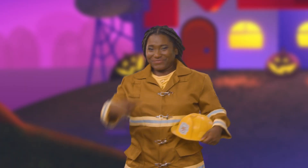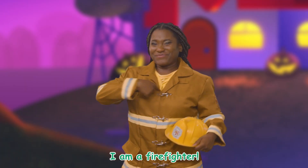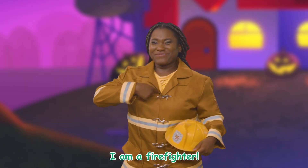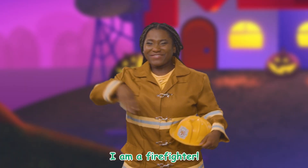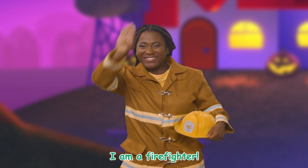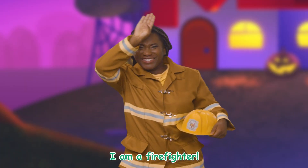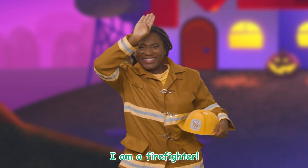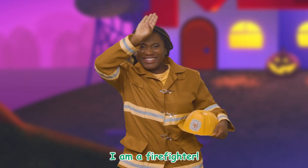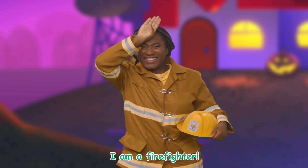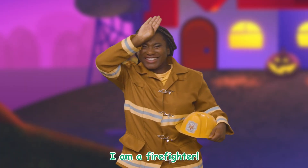Fire fighter!